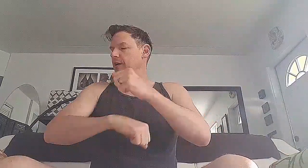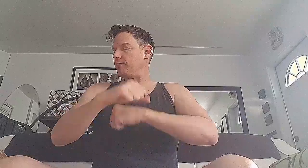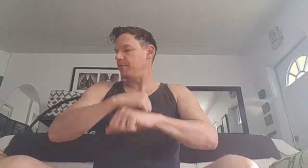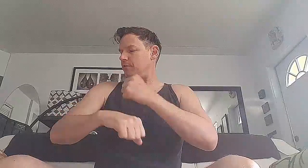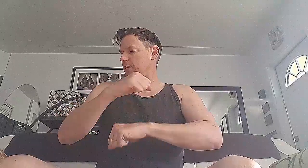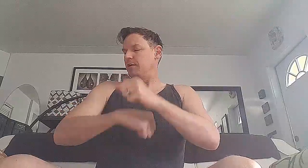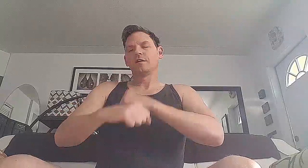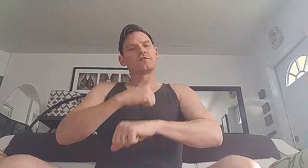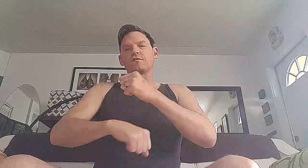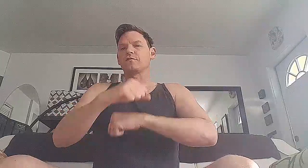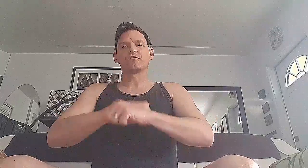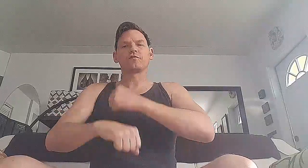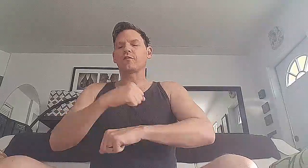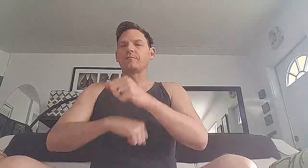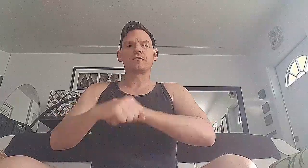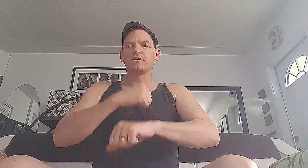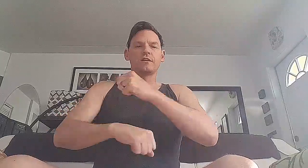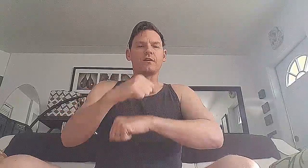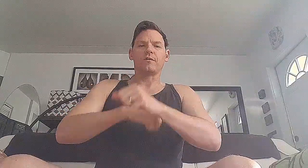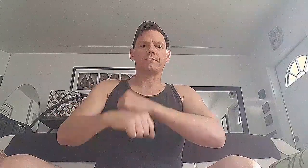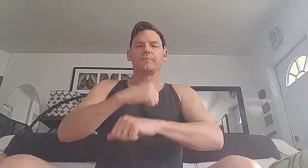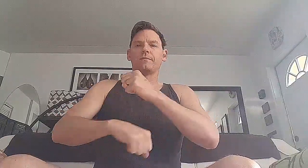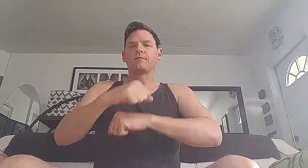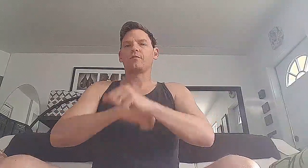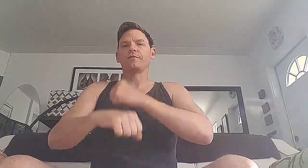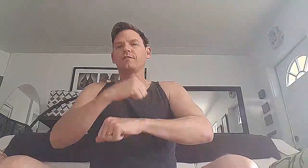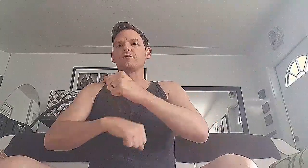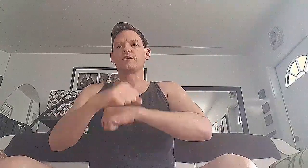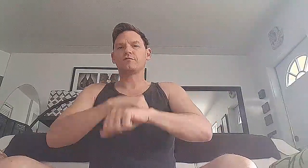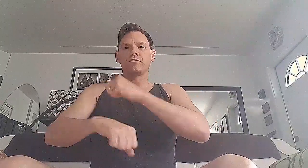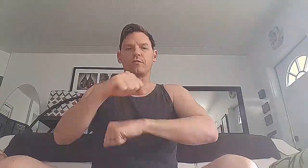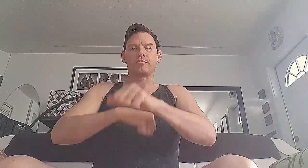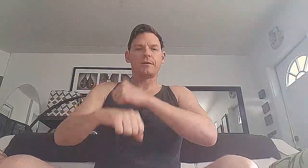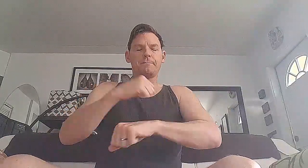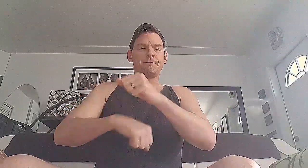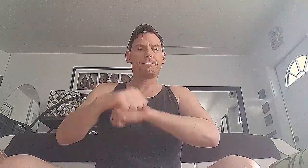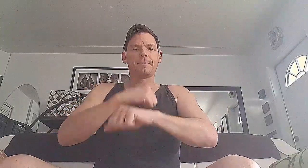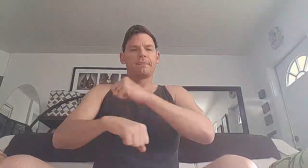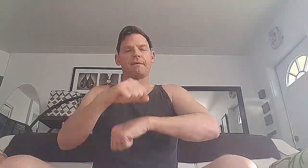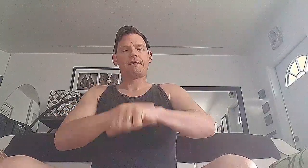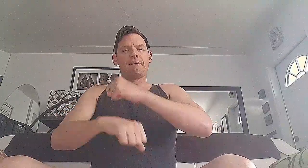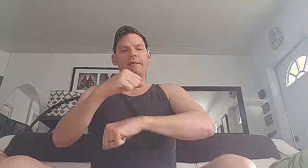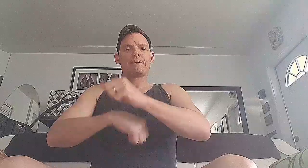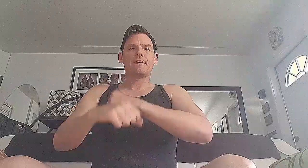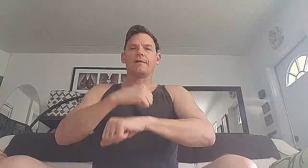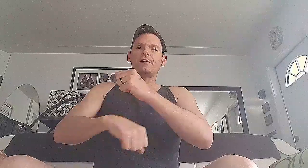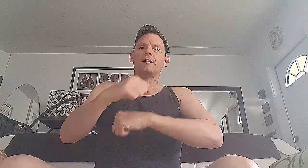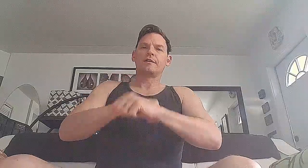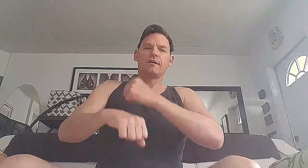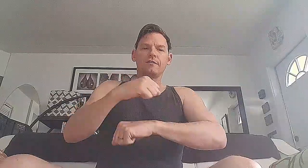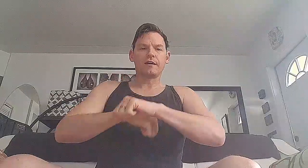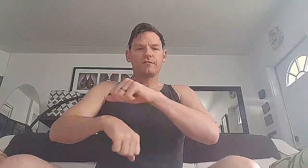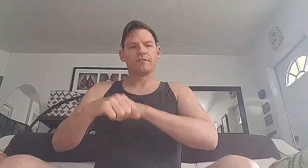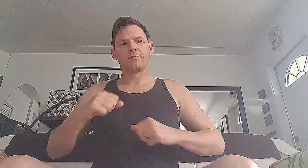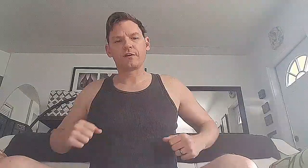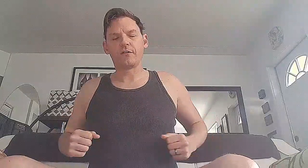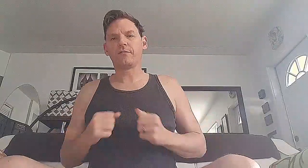helpful just to do something to get it going. So hopefully this will get you going. Ready? Okay, now the next, there we go.